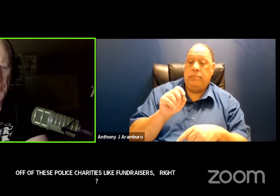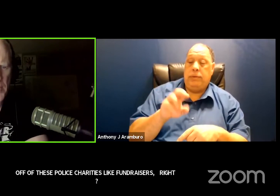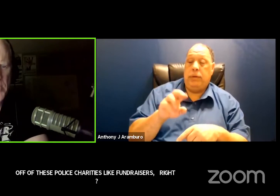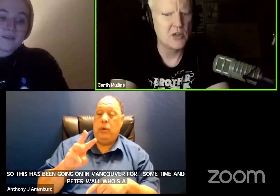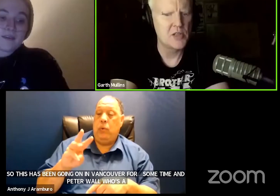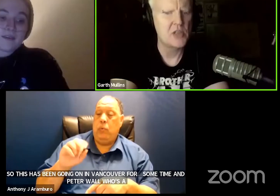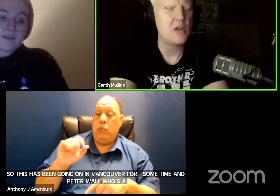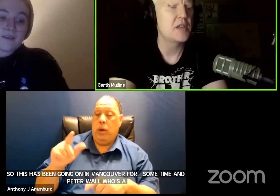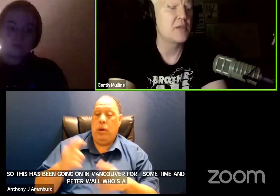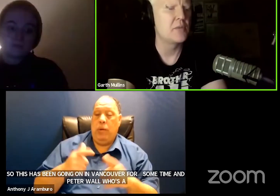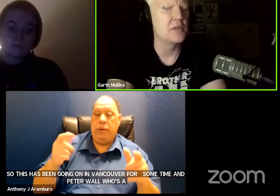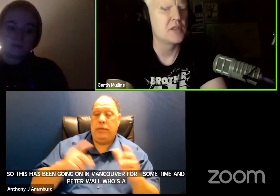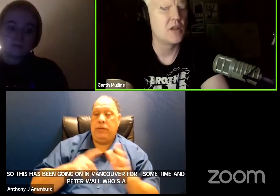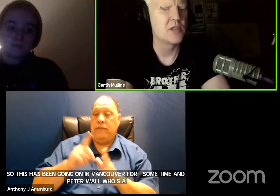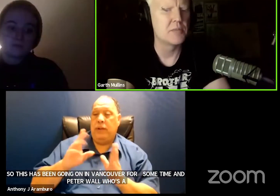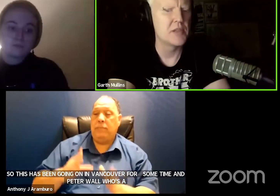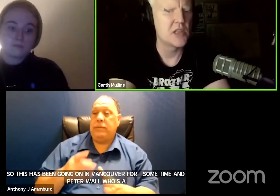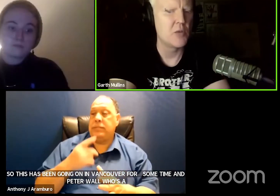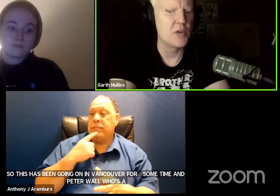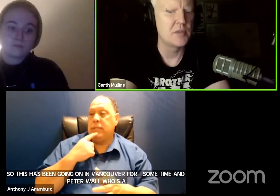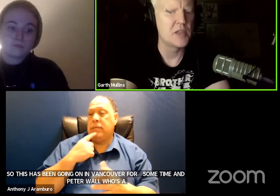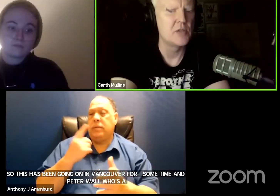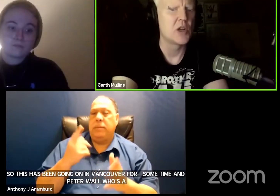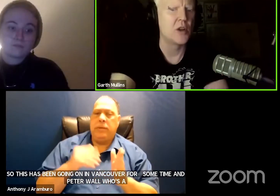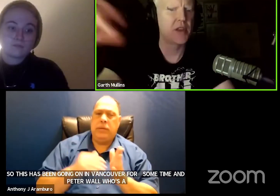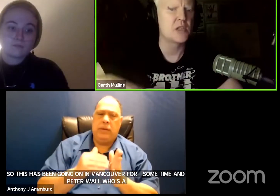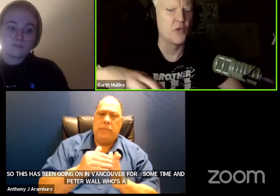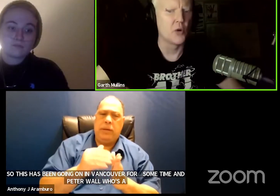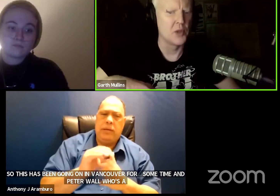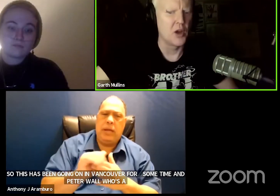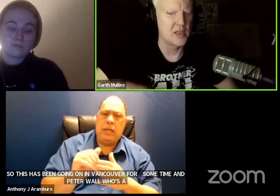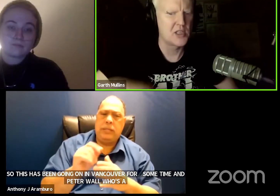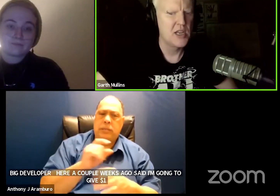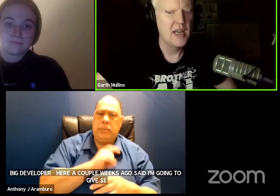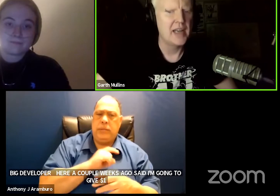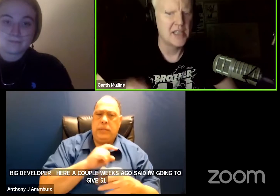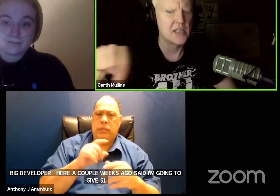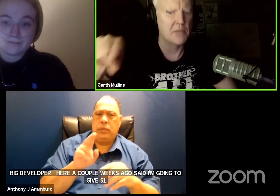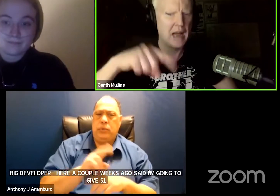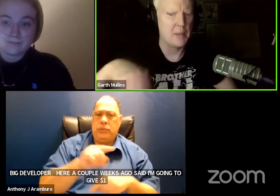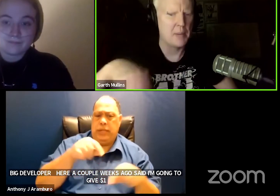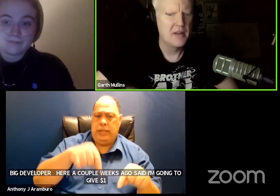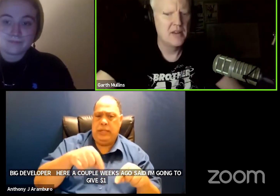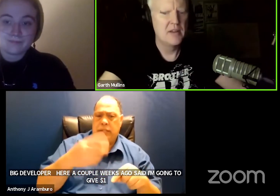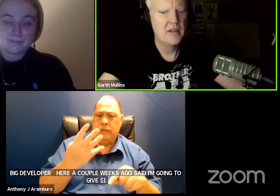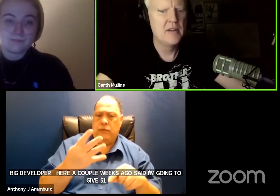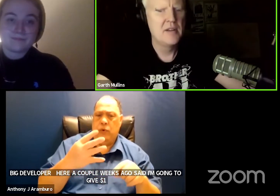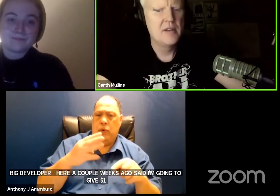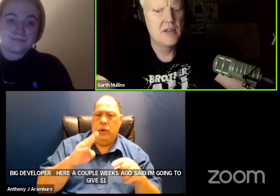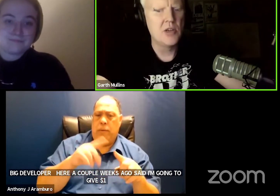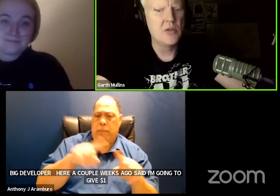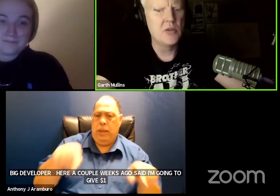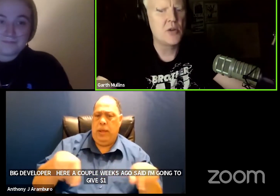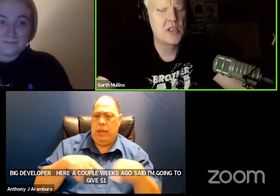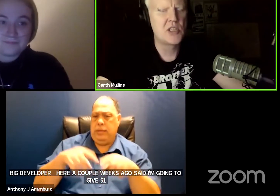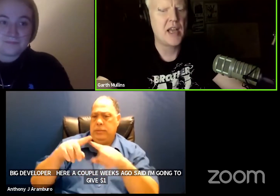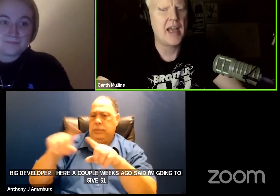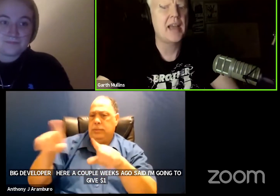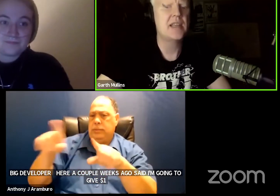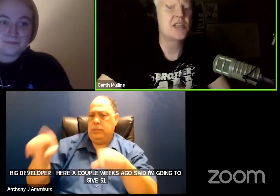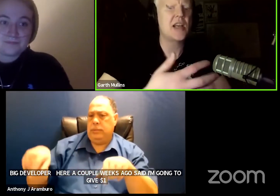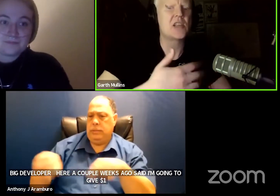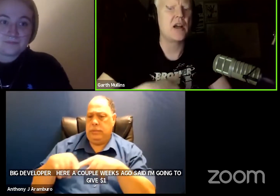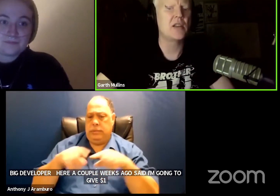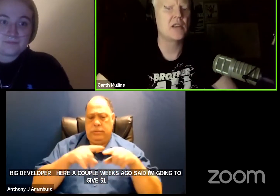a couple weeks ago says oh i'm going to give a million dollars to the police and i want them to use it on these four blocks and he sends a map you know and so it's